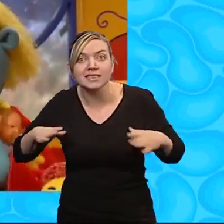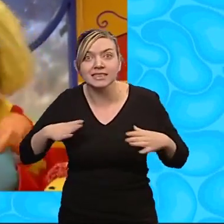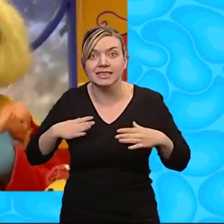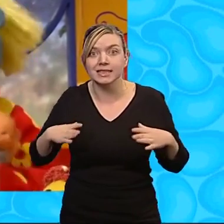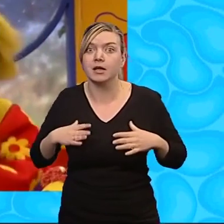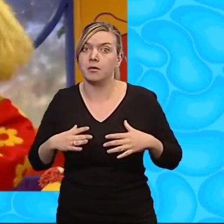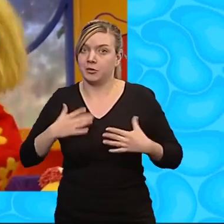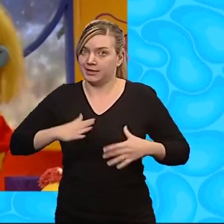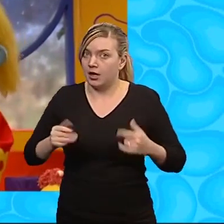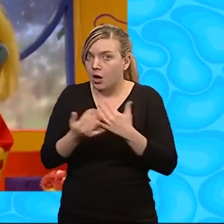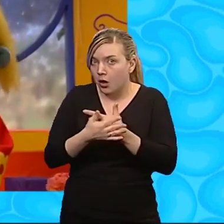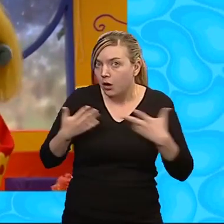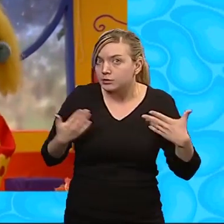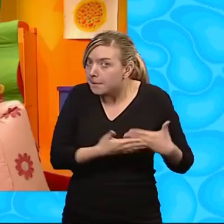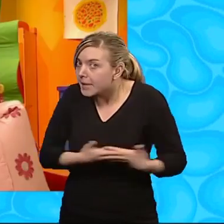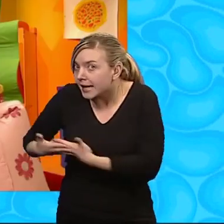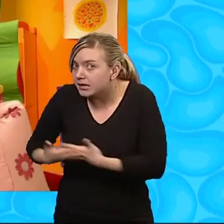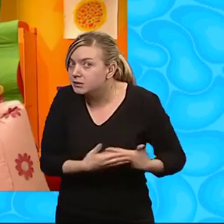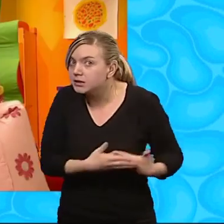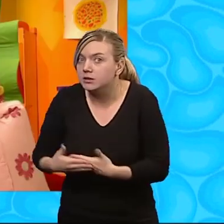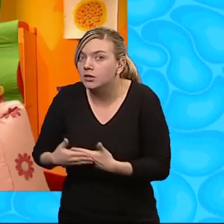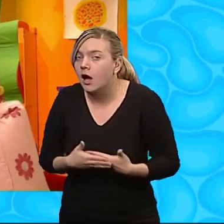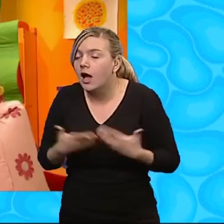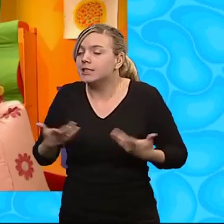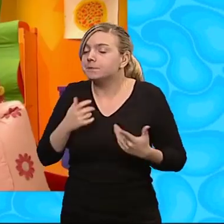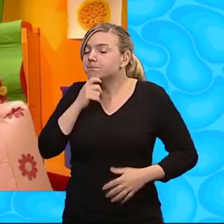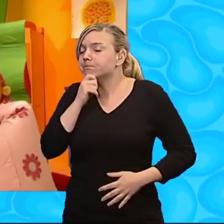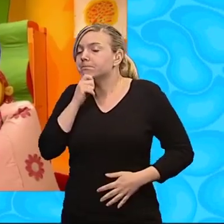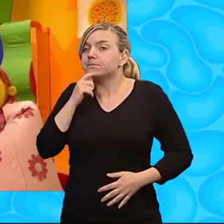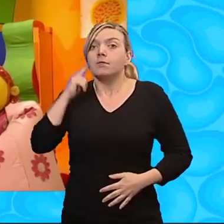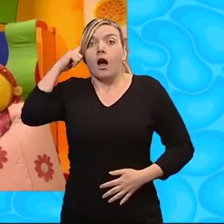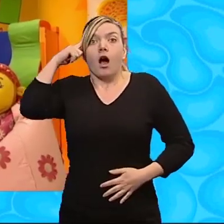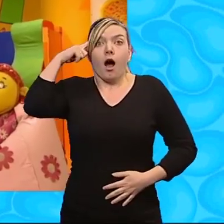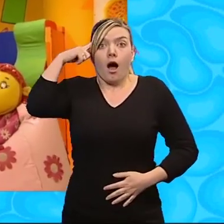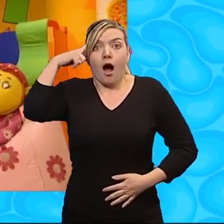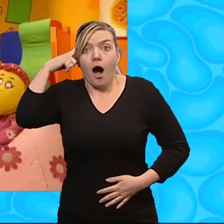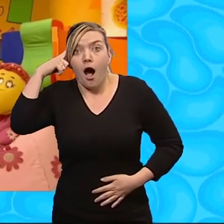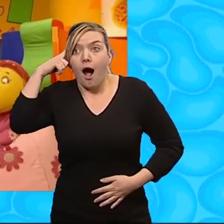But we need lots of babies! Um, look! Oh! I know!